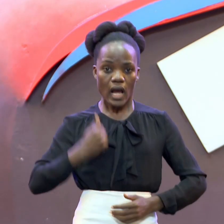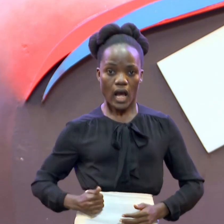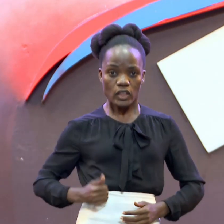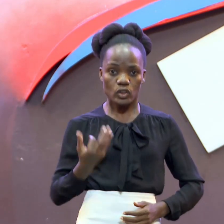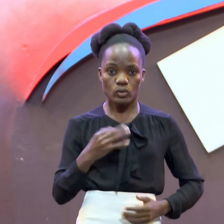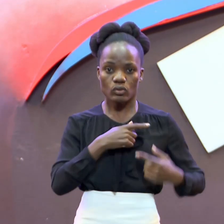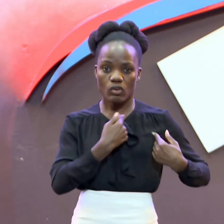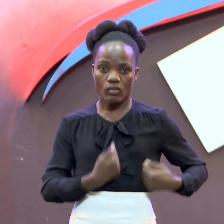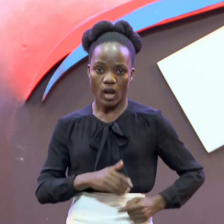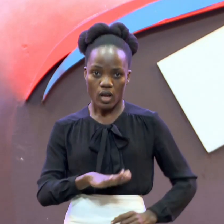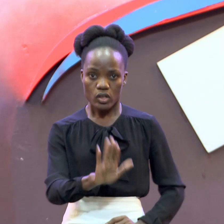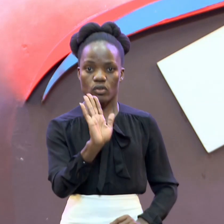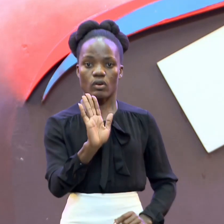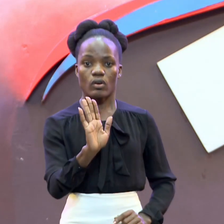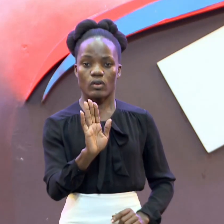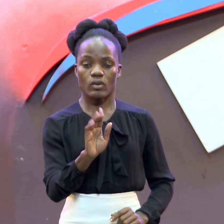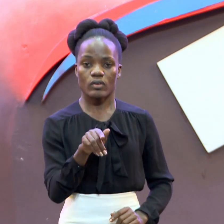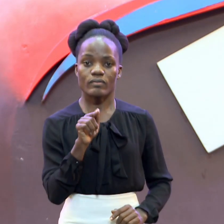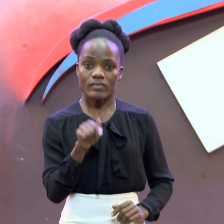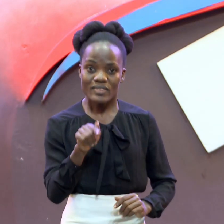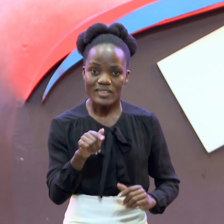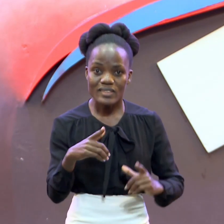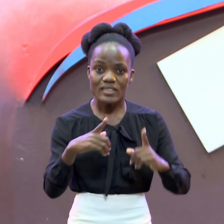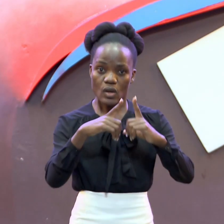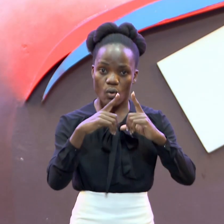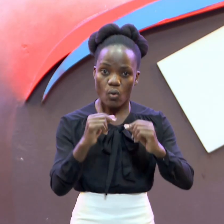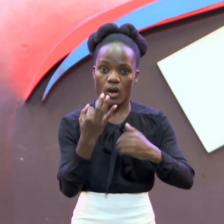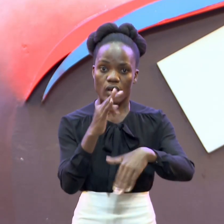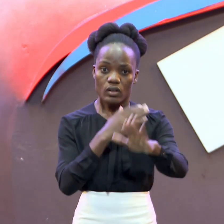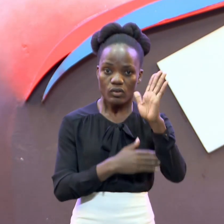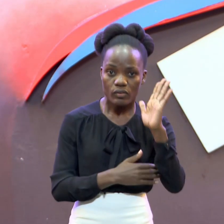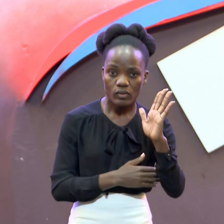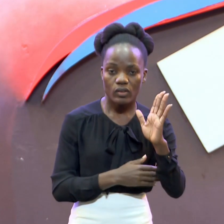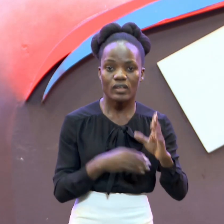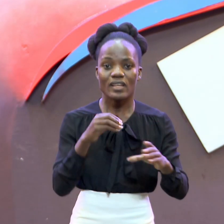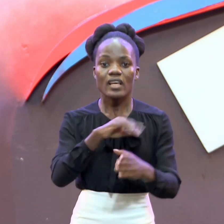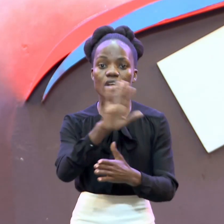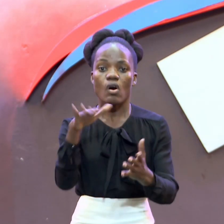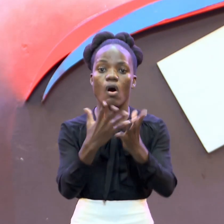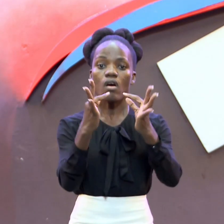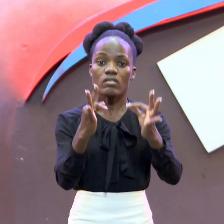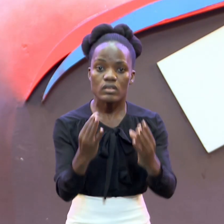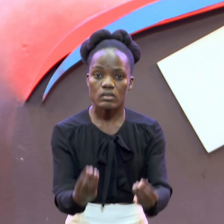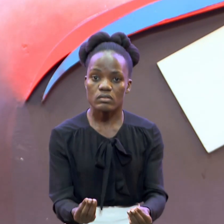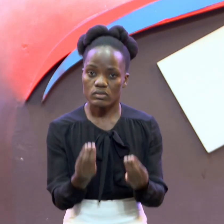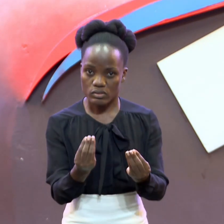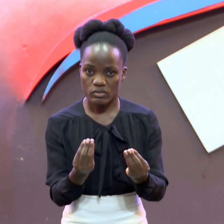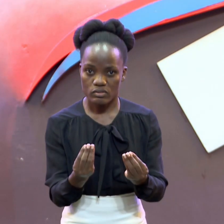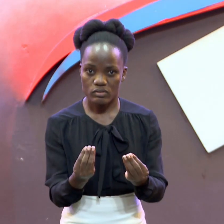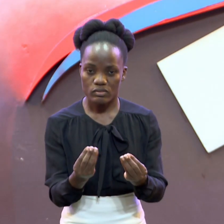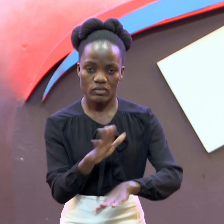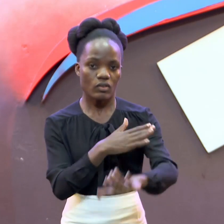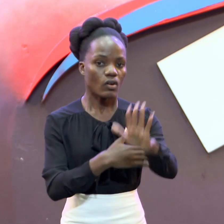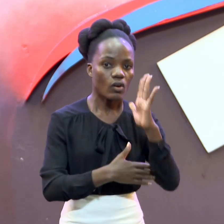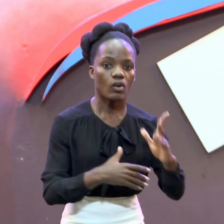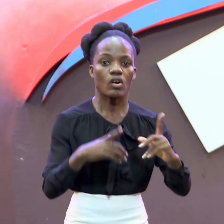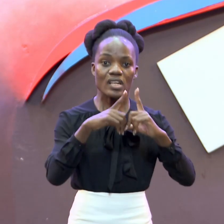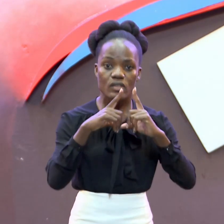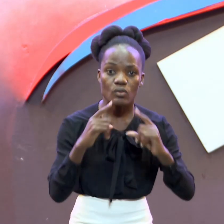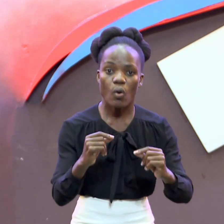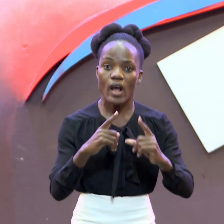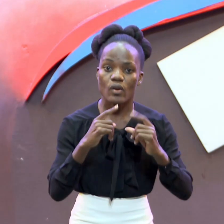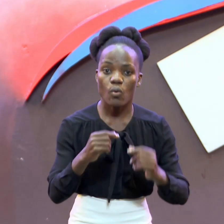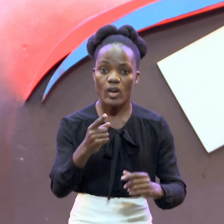That is what The Word of God Is So In whatsoever You do The Word of God Is a